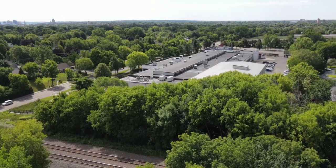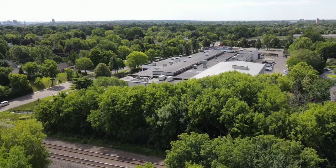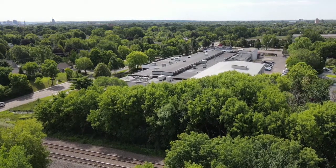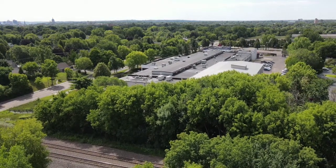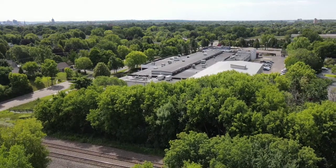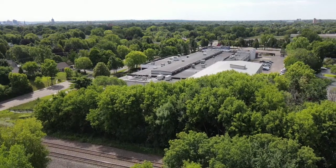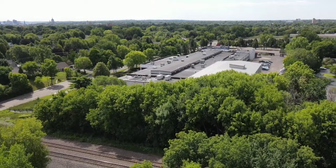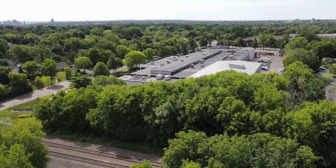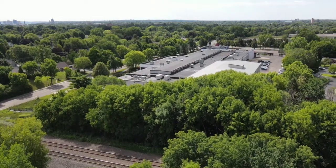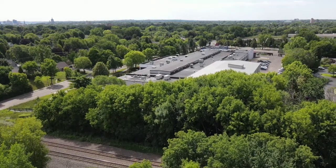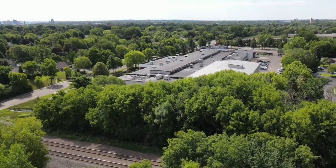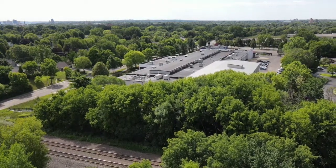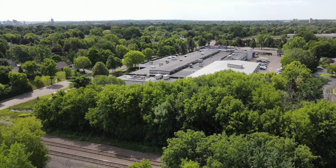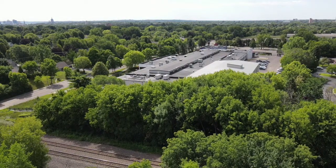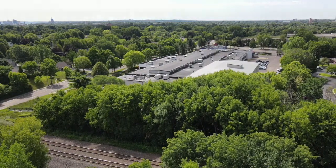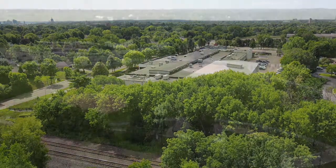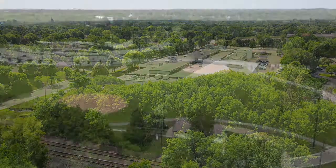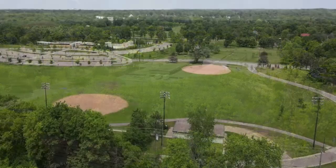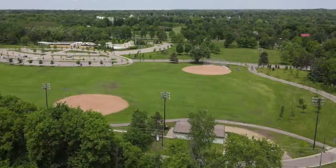in the United States.